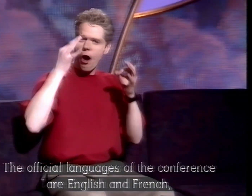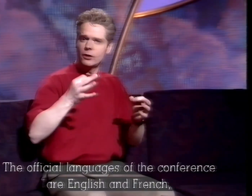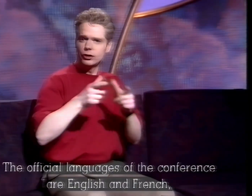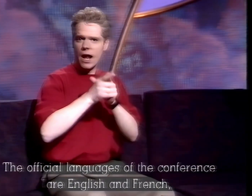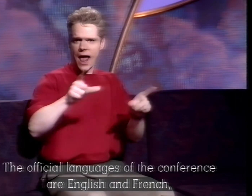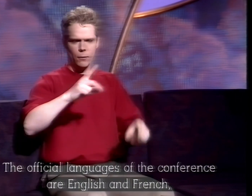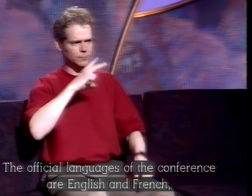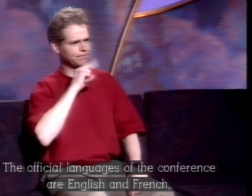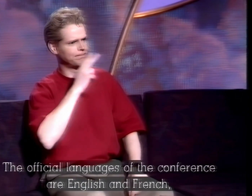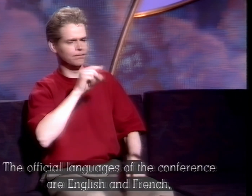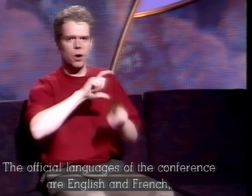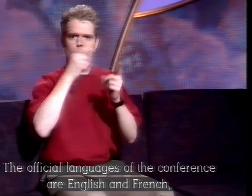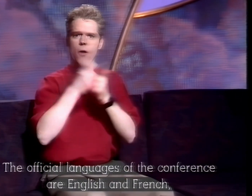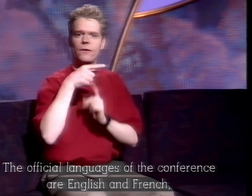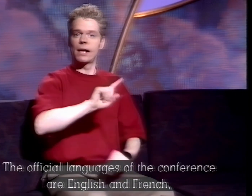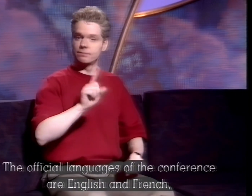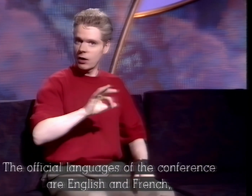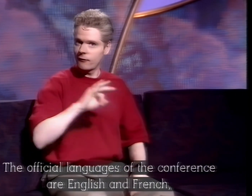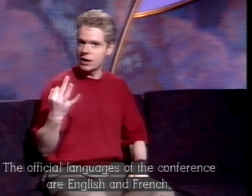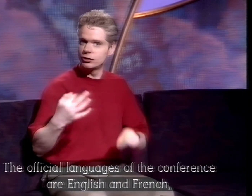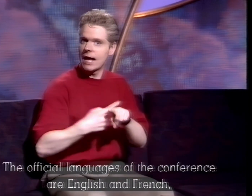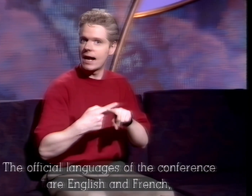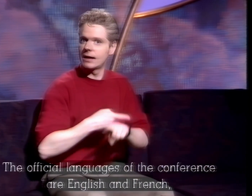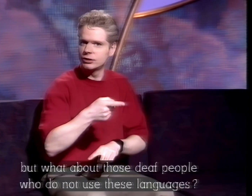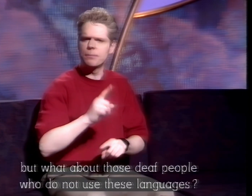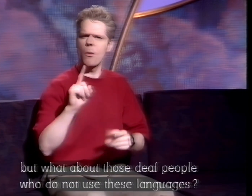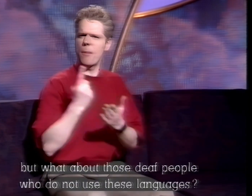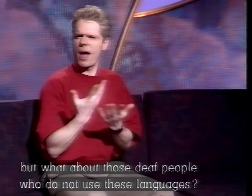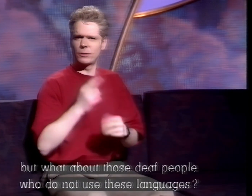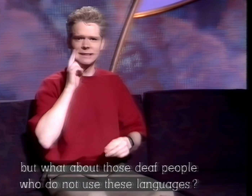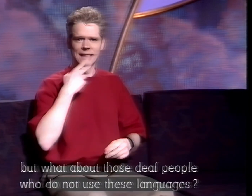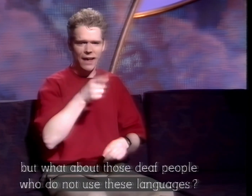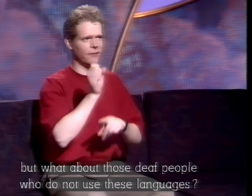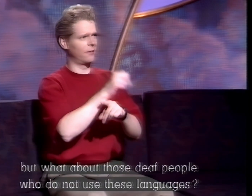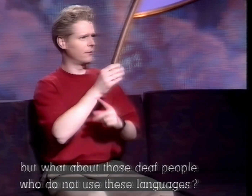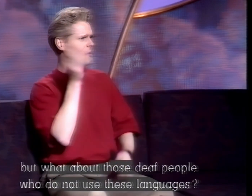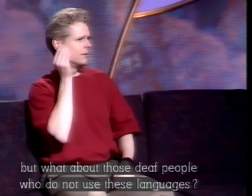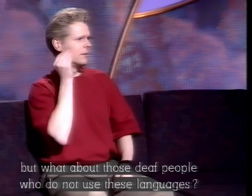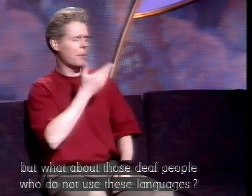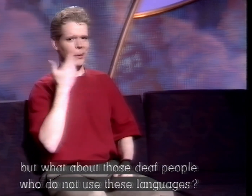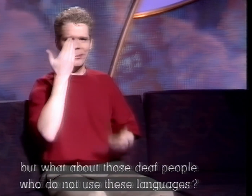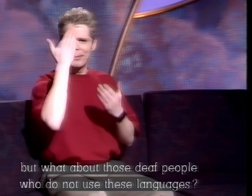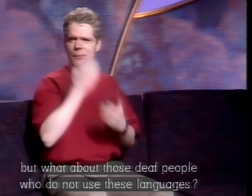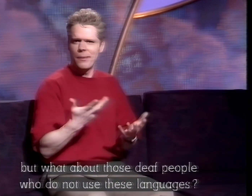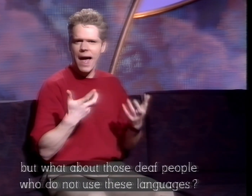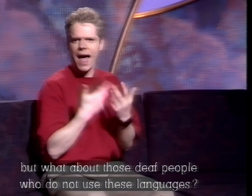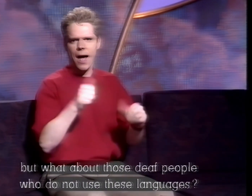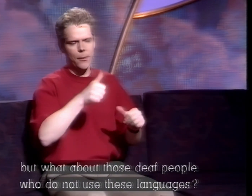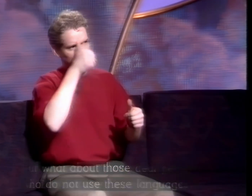The official languages of the conference are English and French, but what about those deaf people who do not use these languages? How